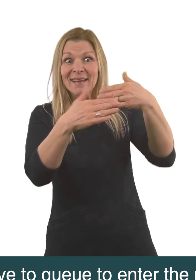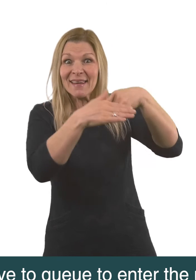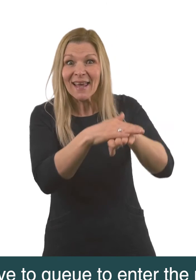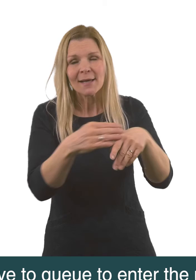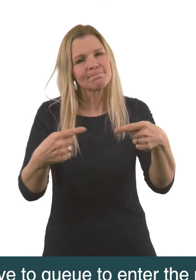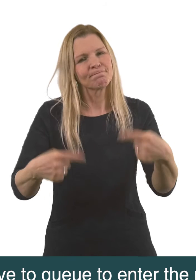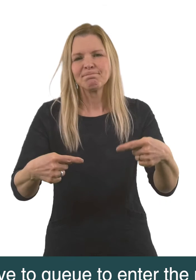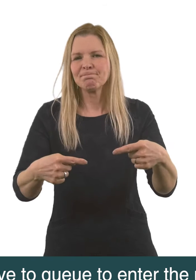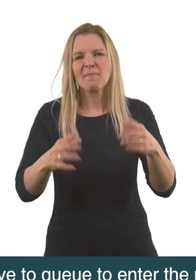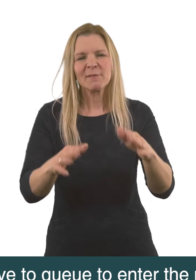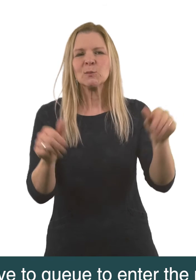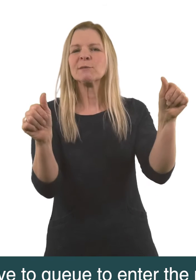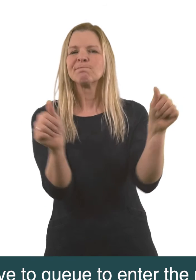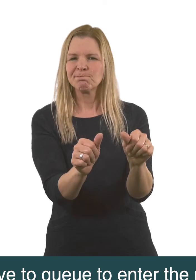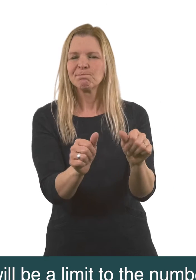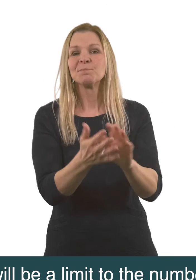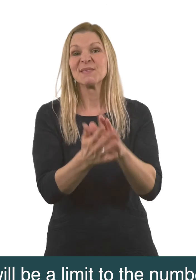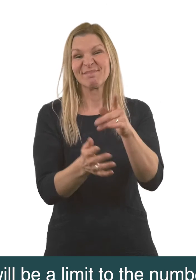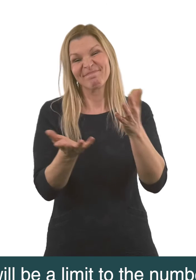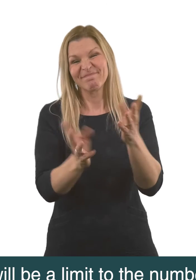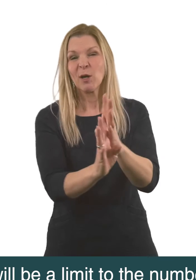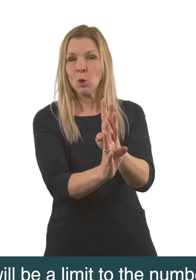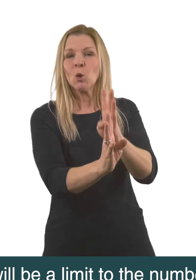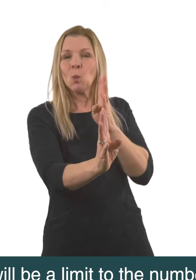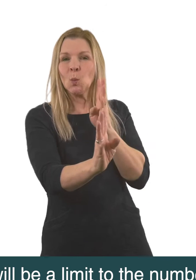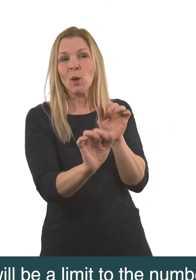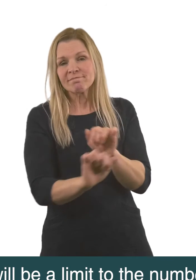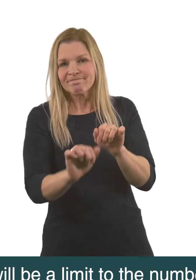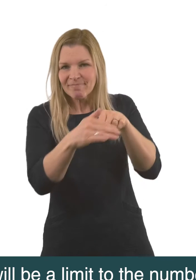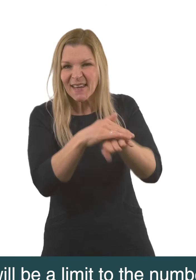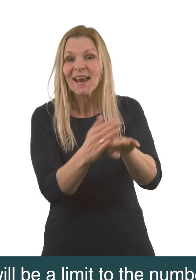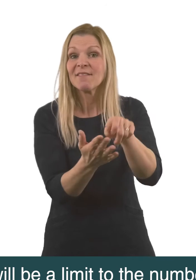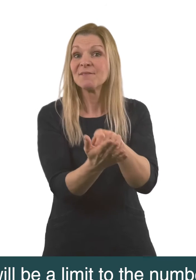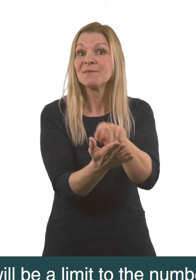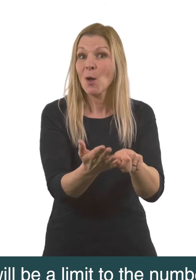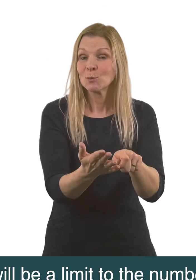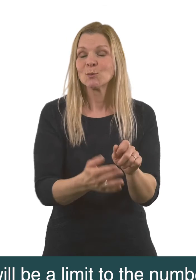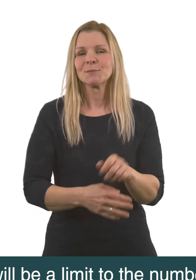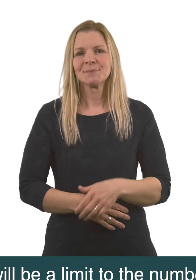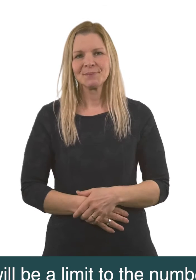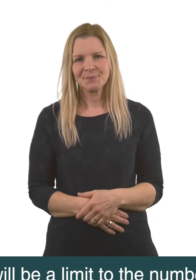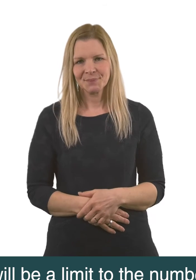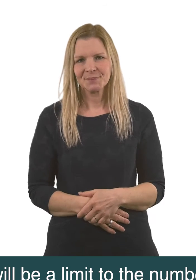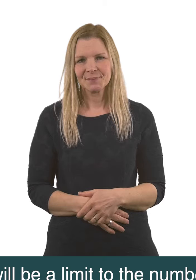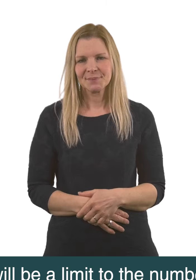to enter the polling station, as there will be a limit to the number of voters allowed in the building at any one time.